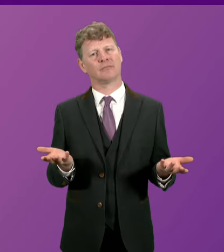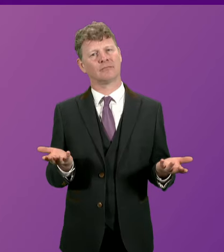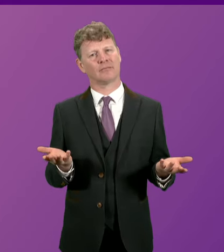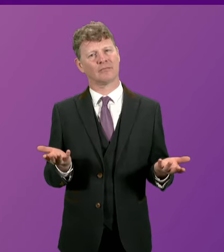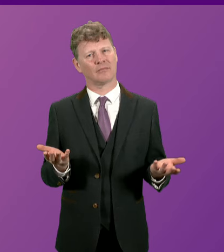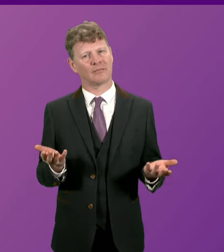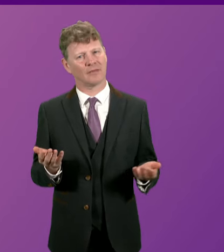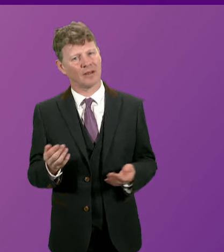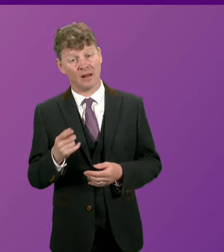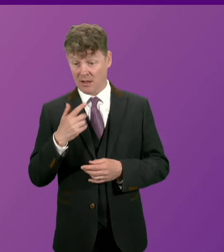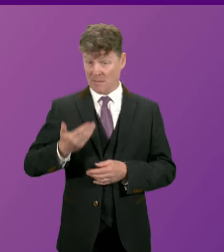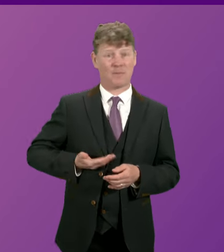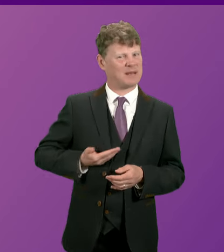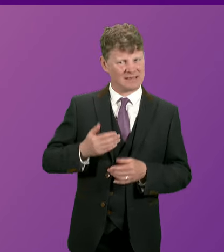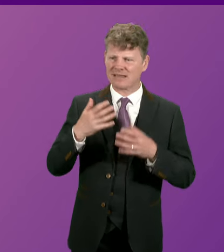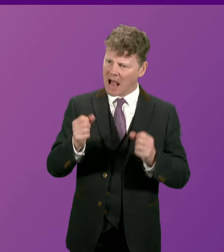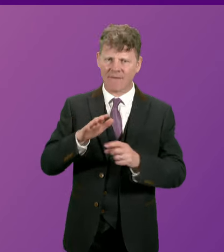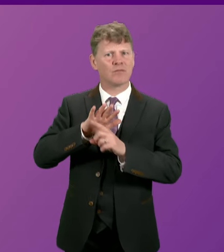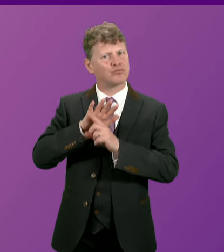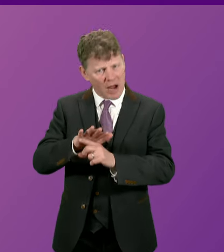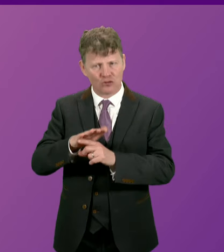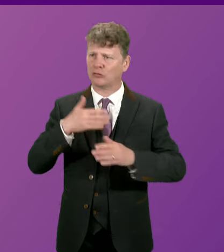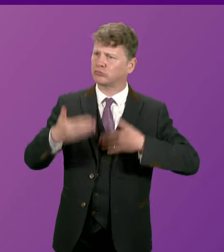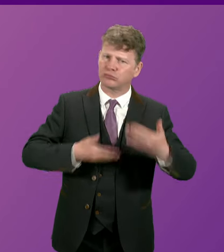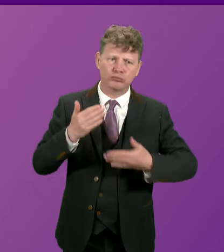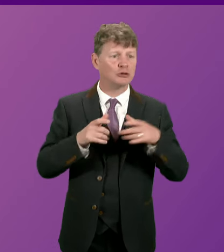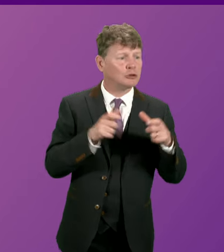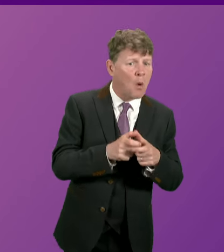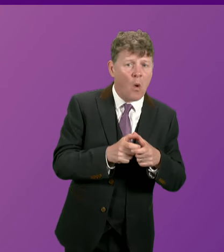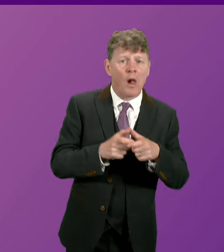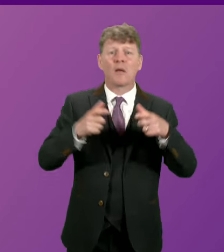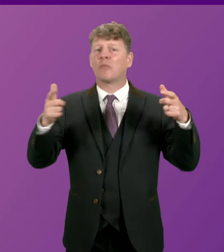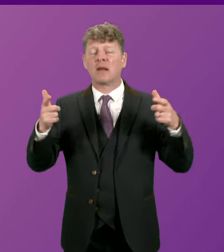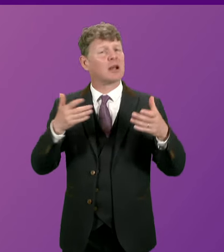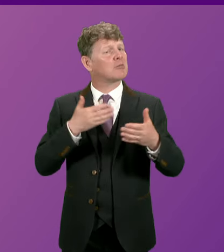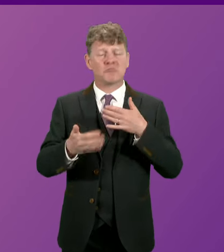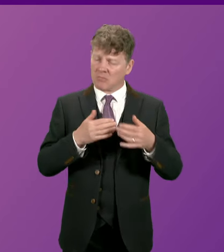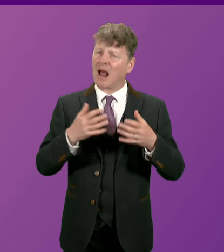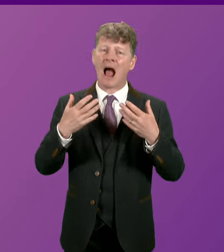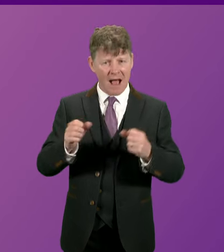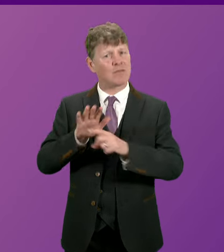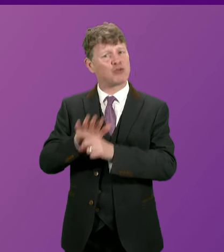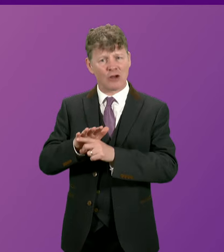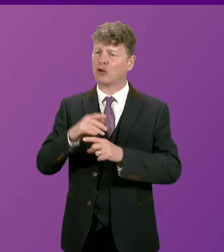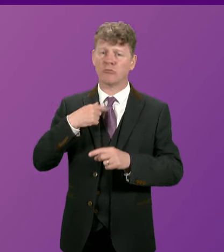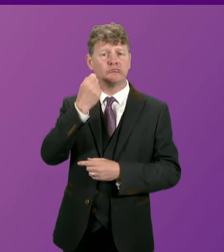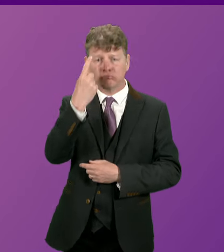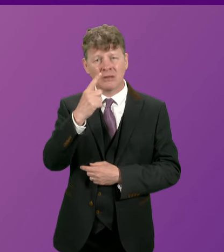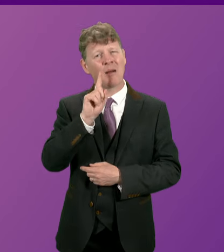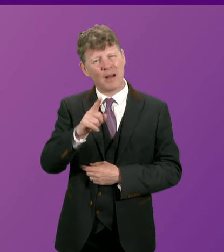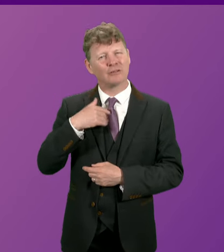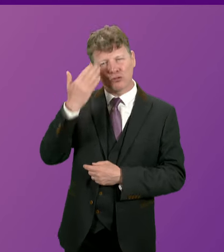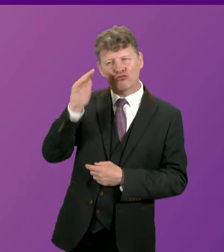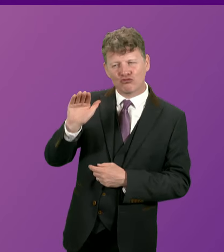that businesses are facing small or large let me remind let me remind Murdo Fraser of the